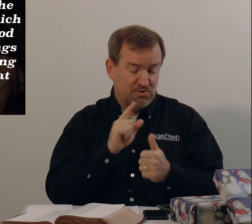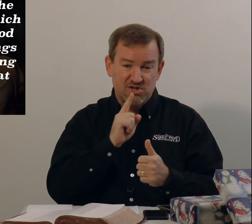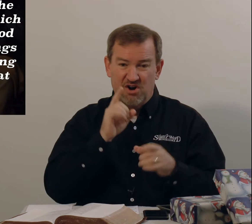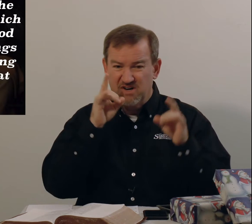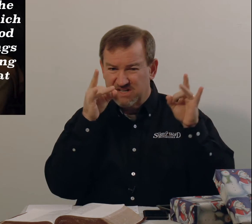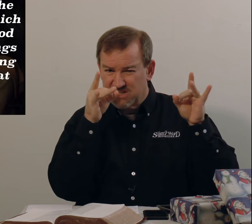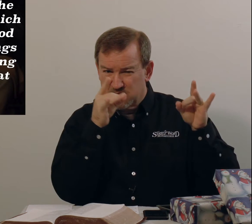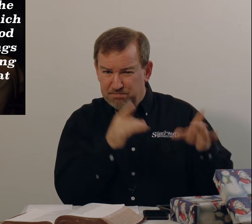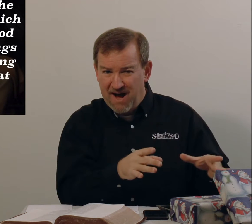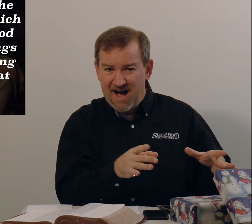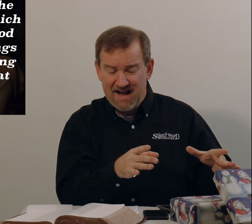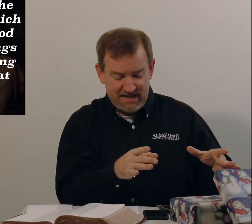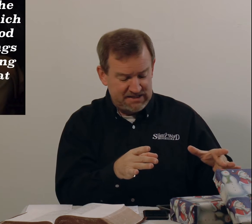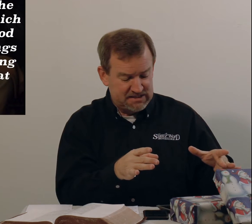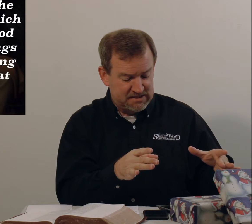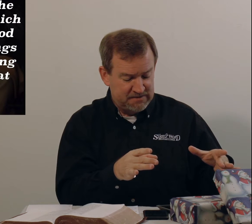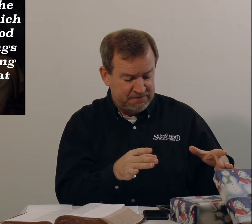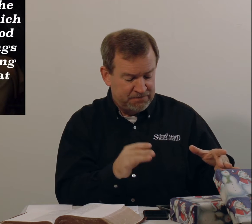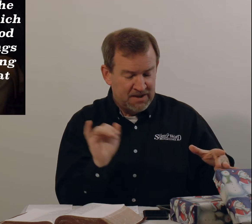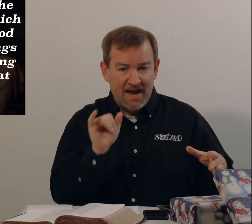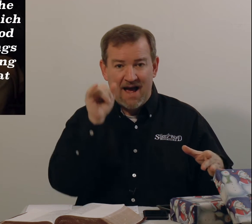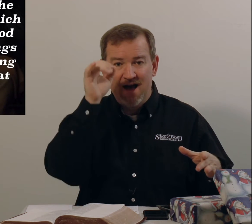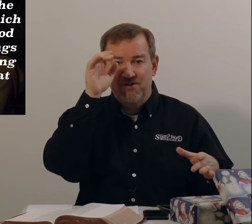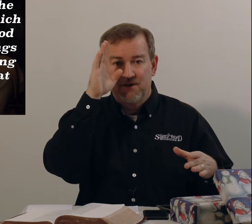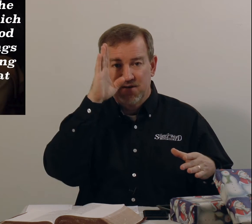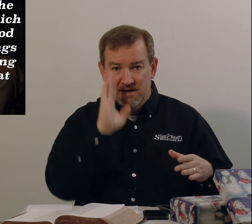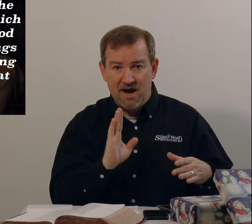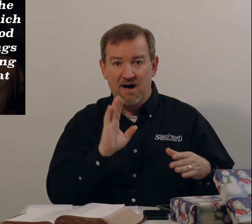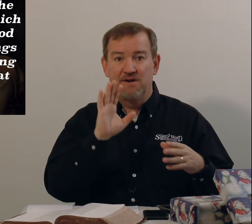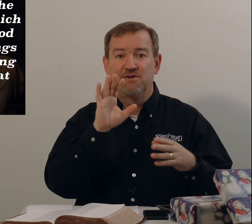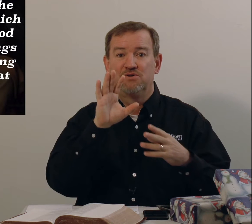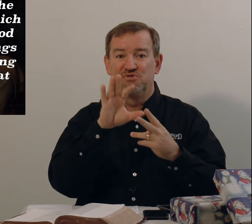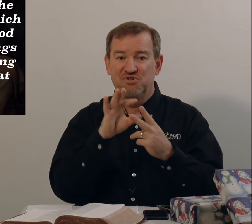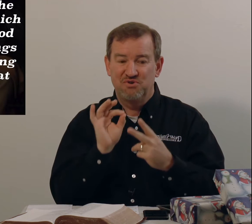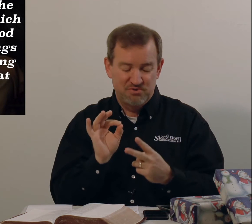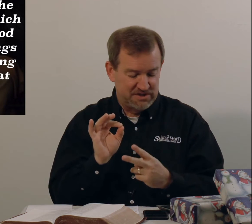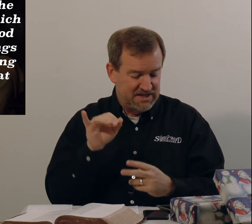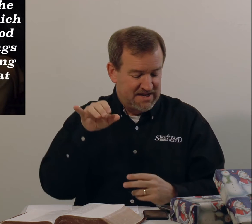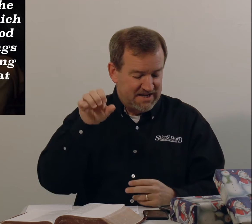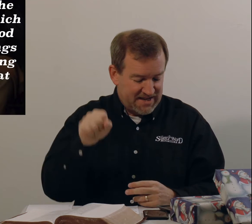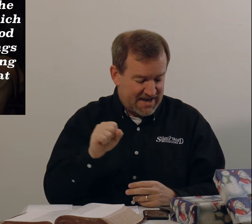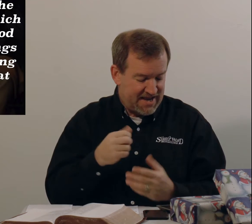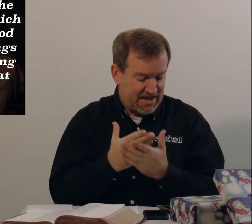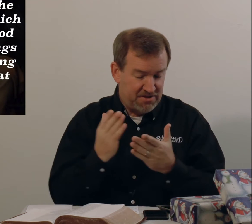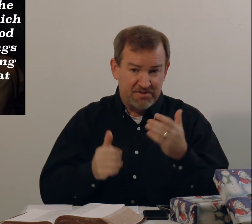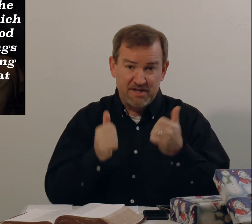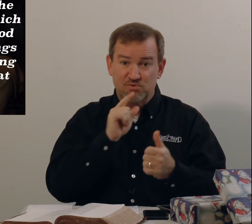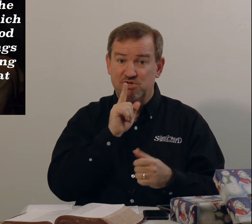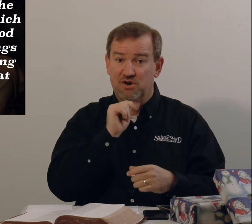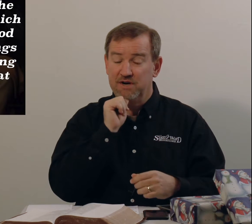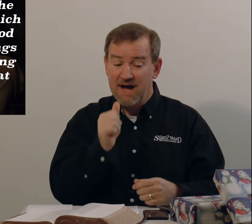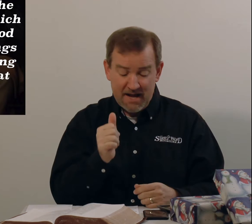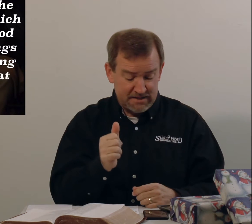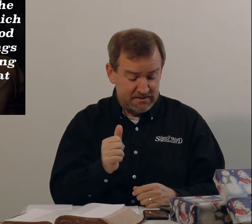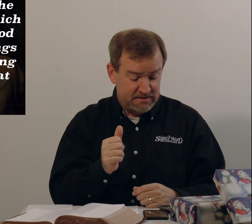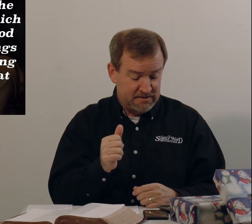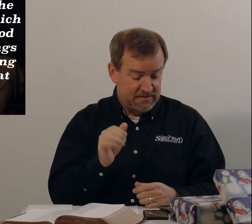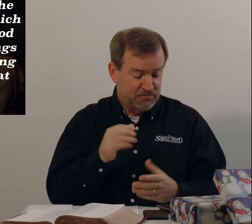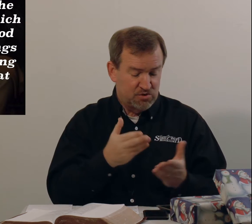which are despised hath God chosen. Yea, and the things which are not to